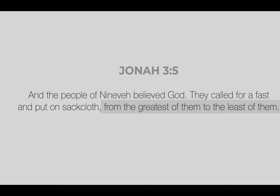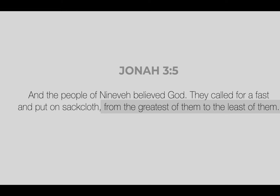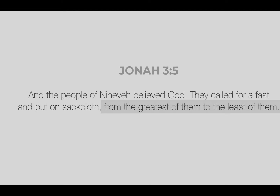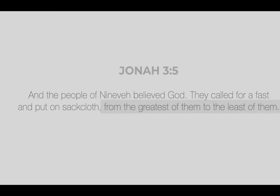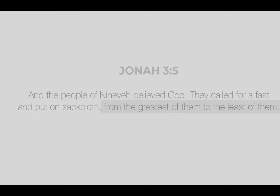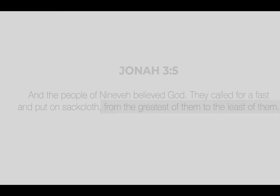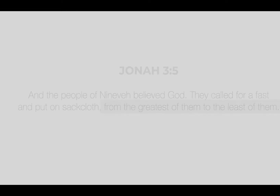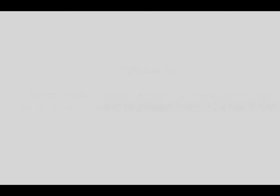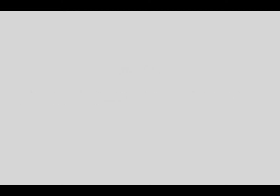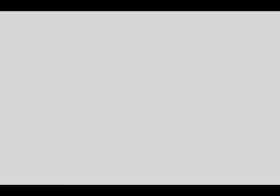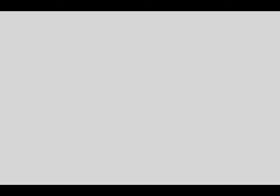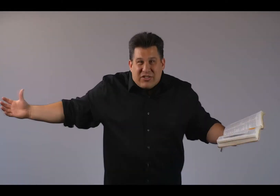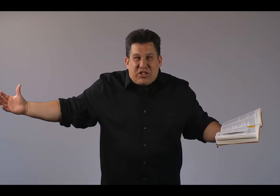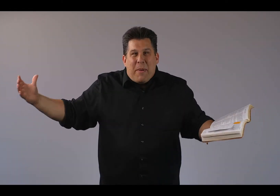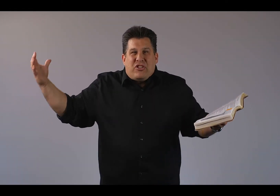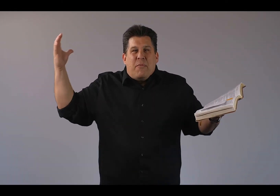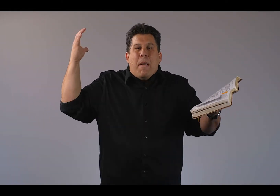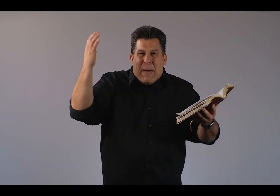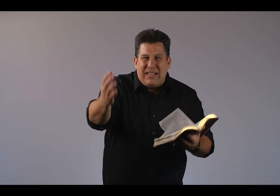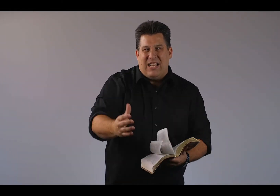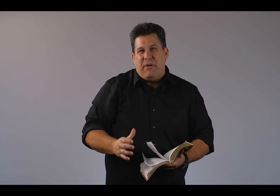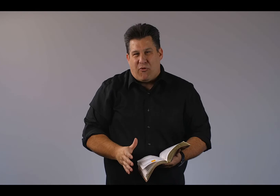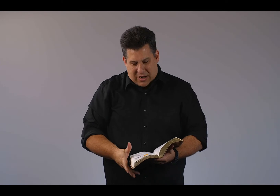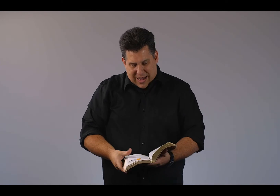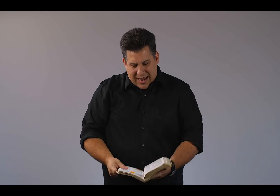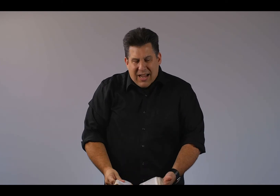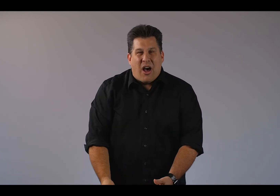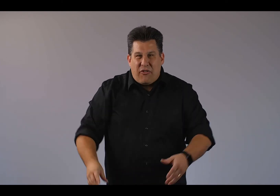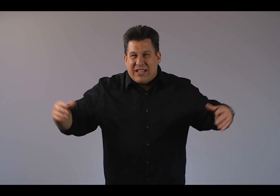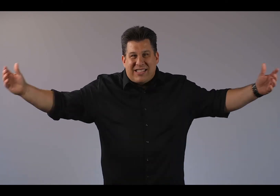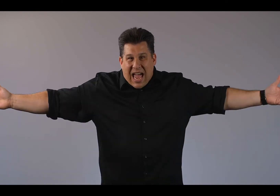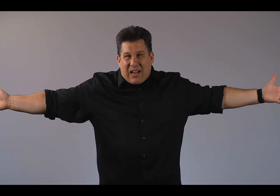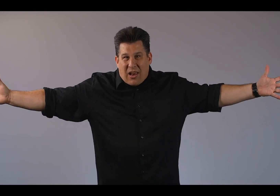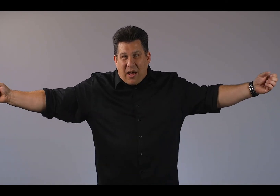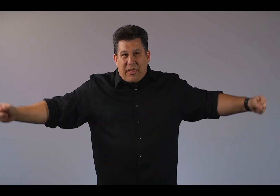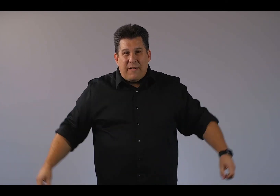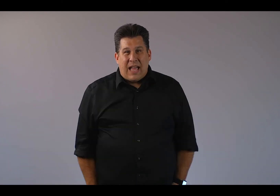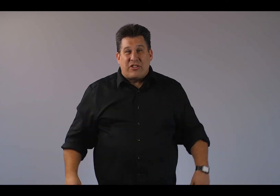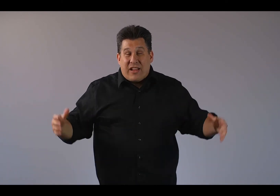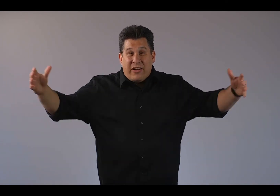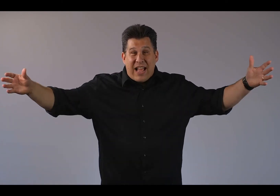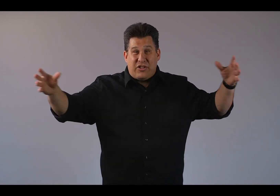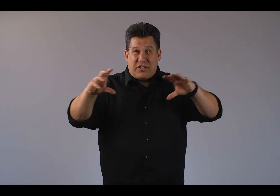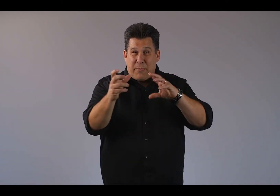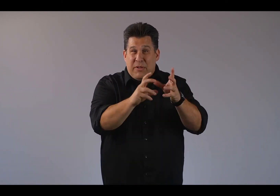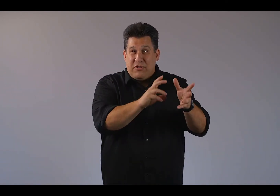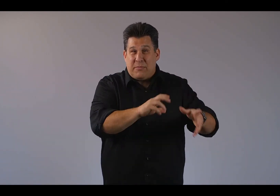Gaga, all the Kardashians. Just imagine them repenting before God, covered in sackcloth. Actually, the Kardashians could probably use some